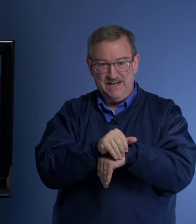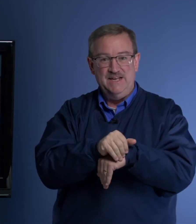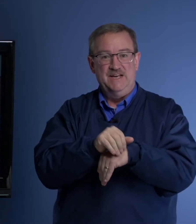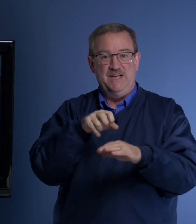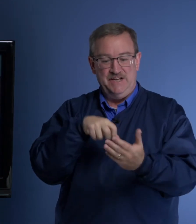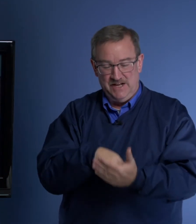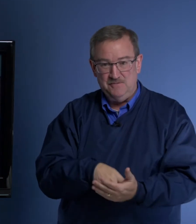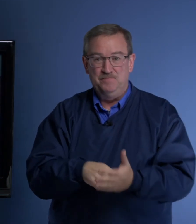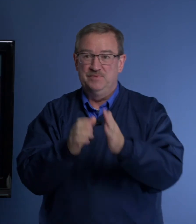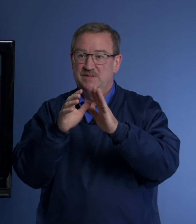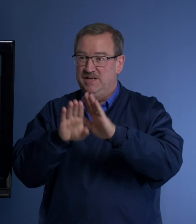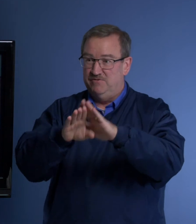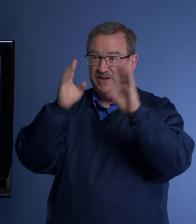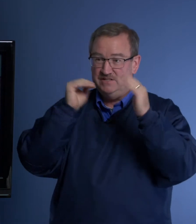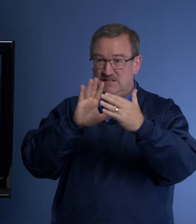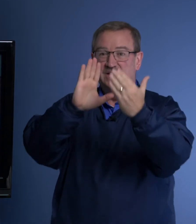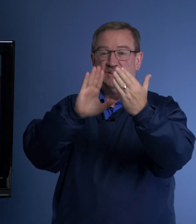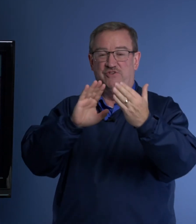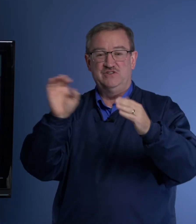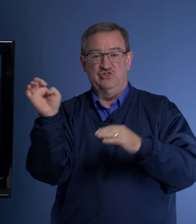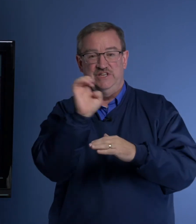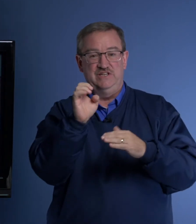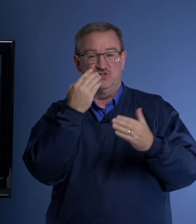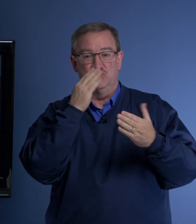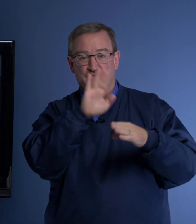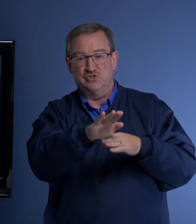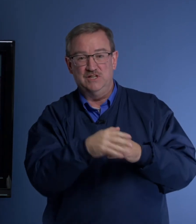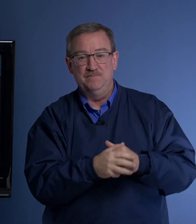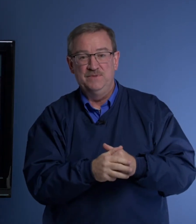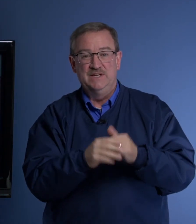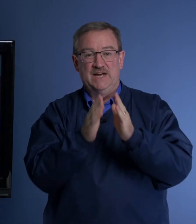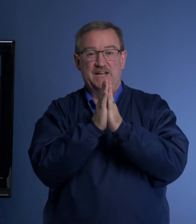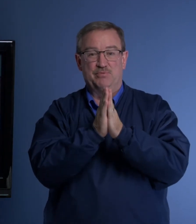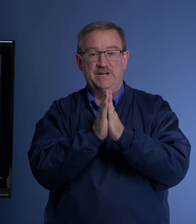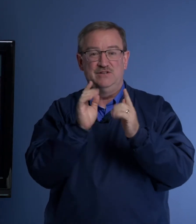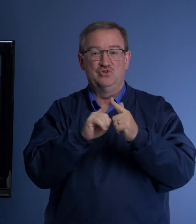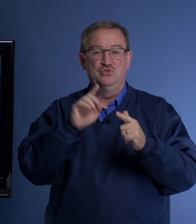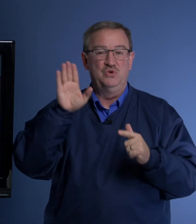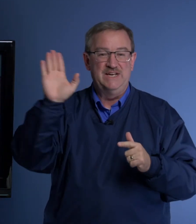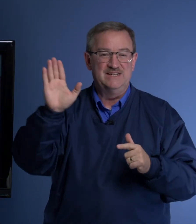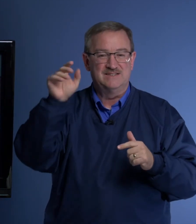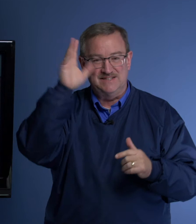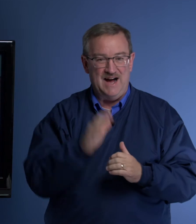He knelt, he faced, he faced to the east, to Jerusalem, and he prayed to his God.